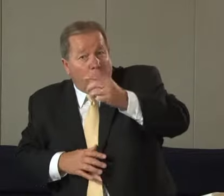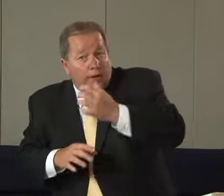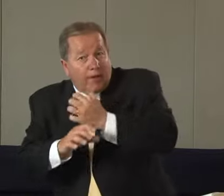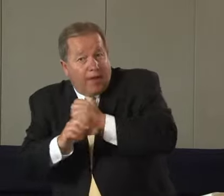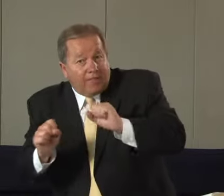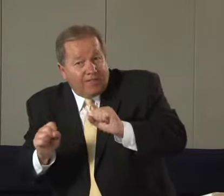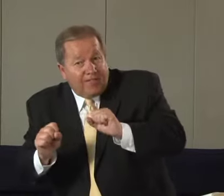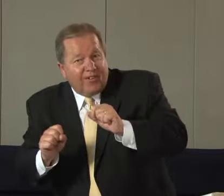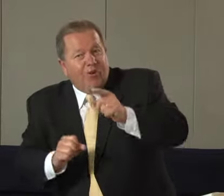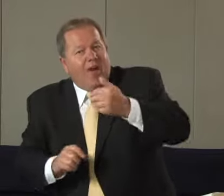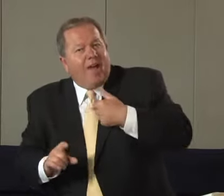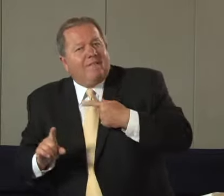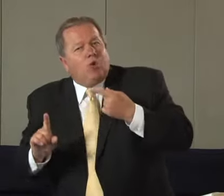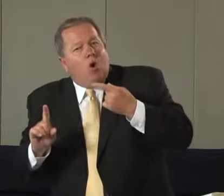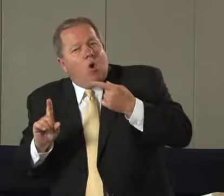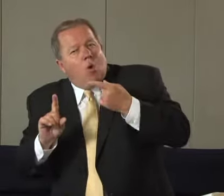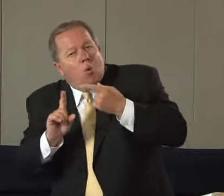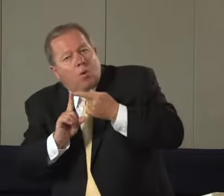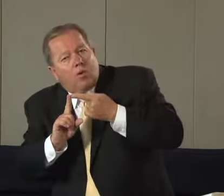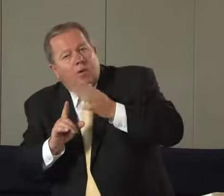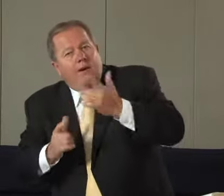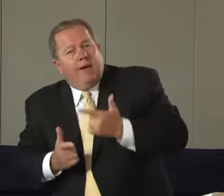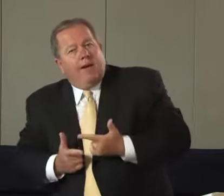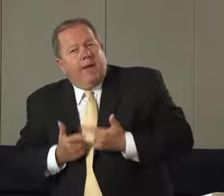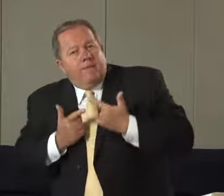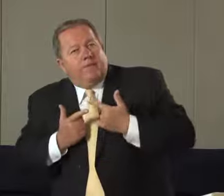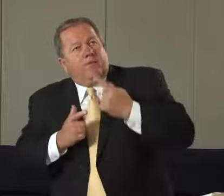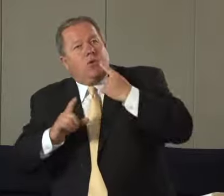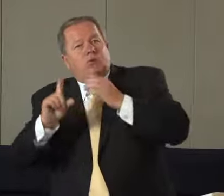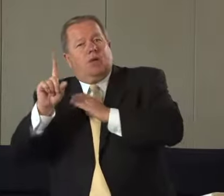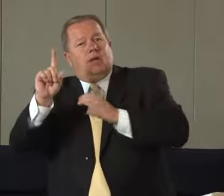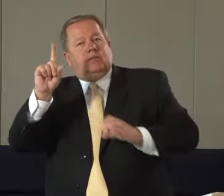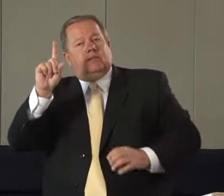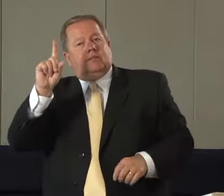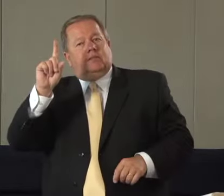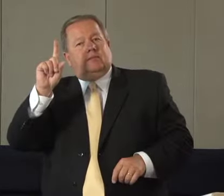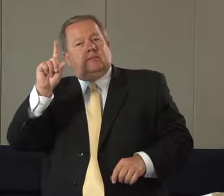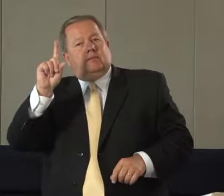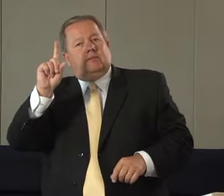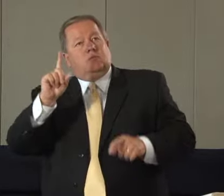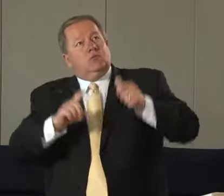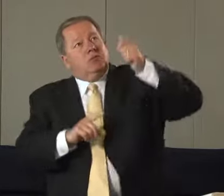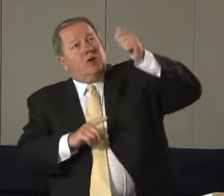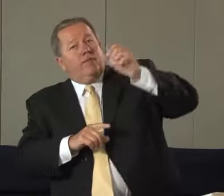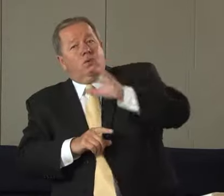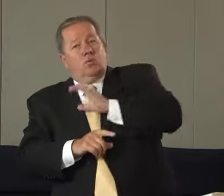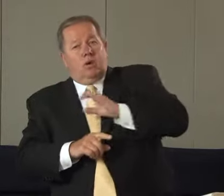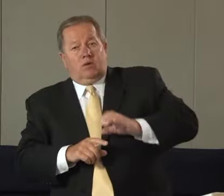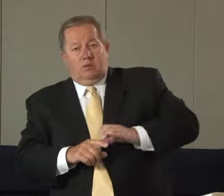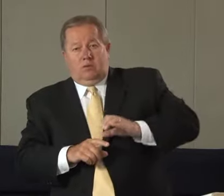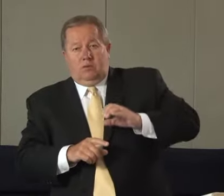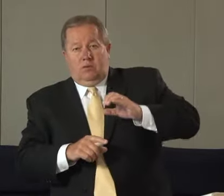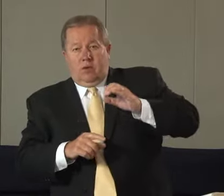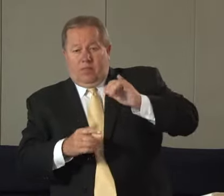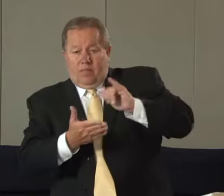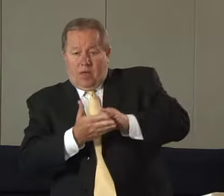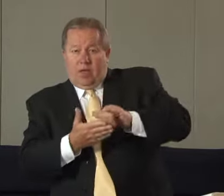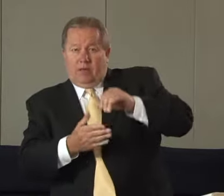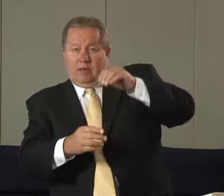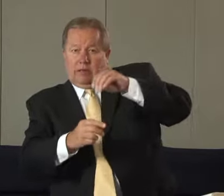you need to have goals you have been saved and accepted him as Savior to make goals for Christ